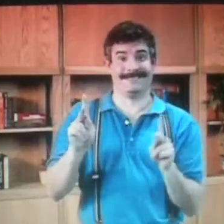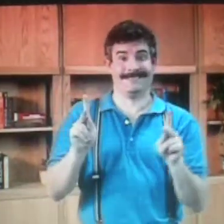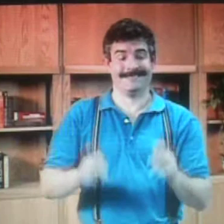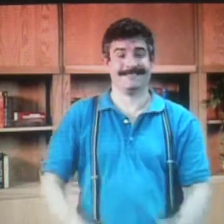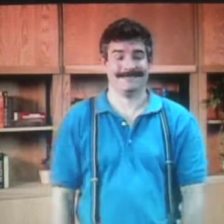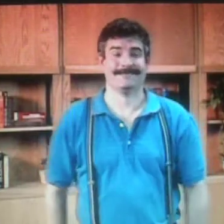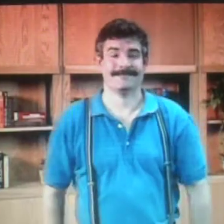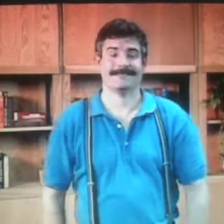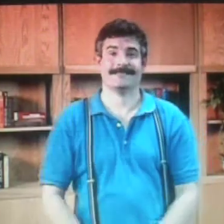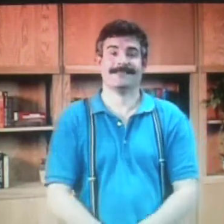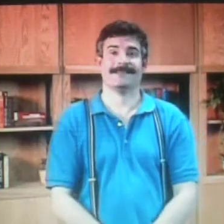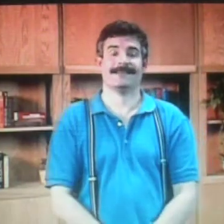up to those people.